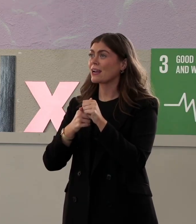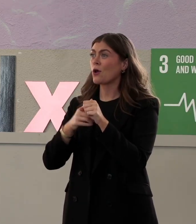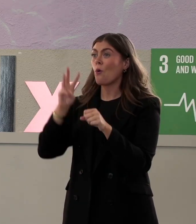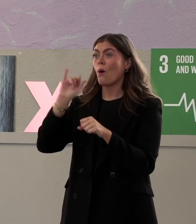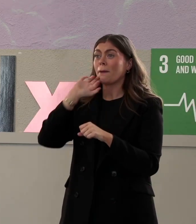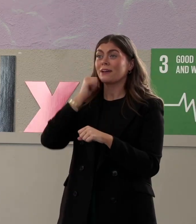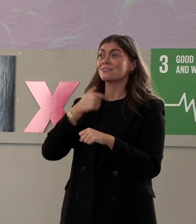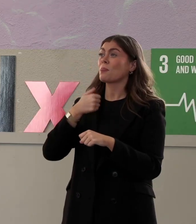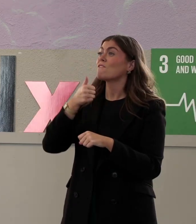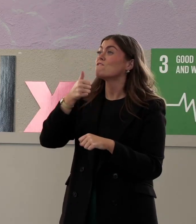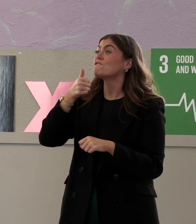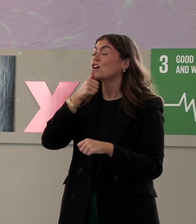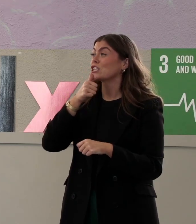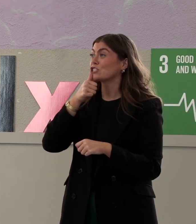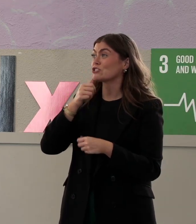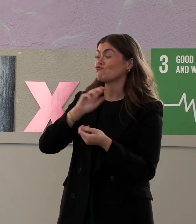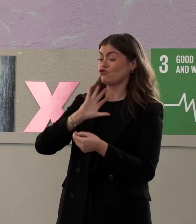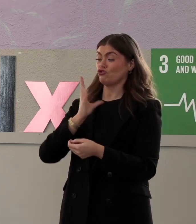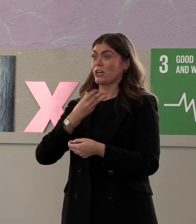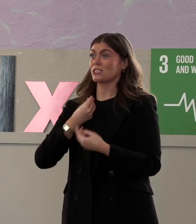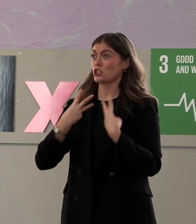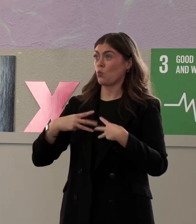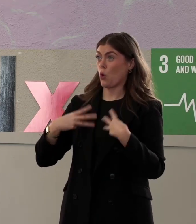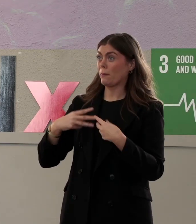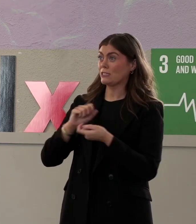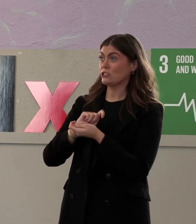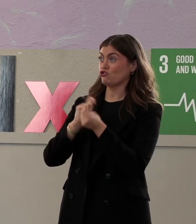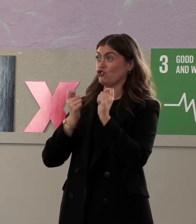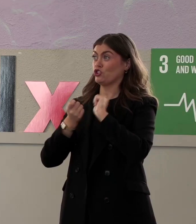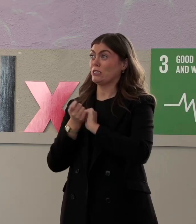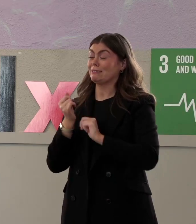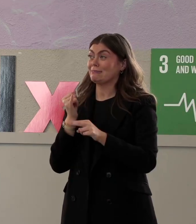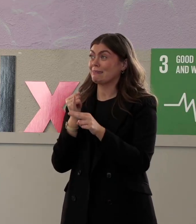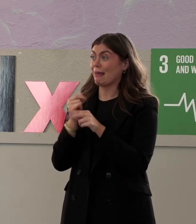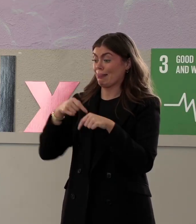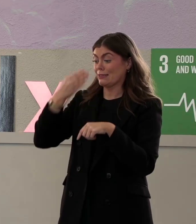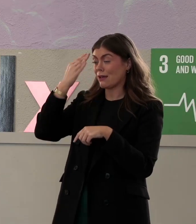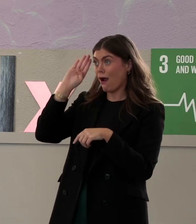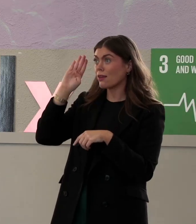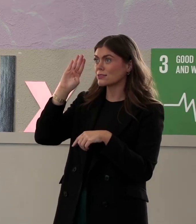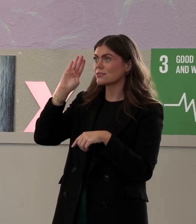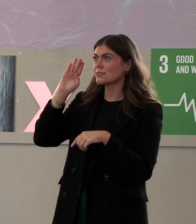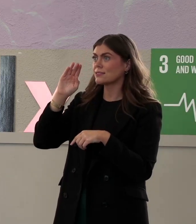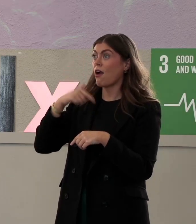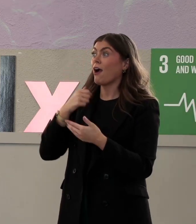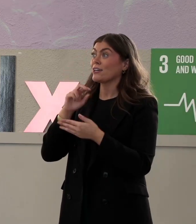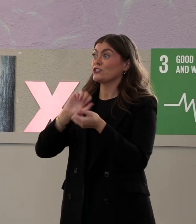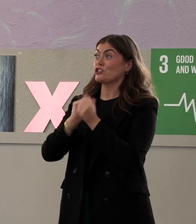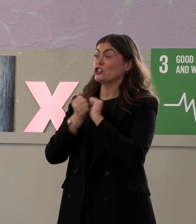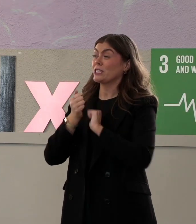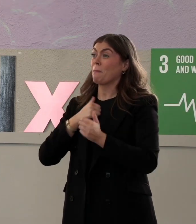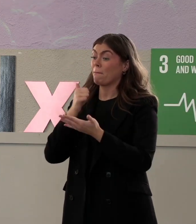woman to transition in this country. I changed the passport. I didn't do it for everybody else. I did it very selfishly for myself.